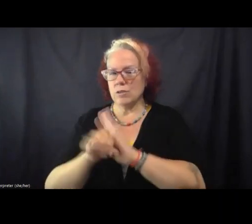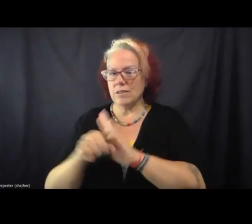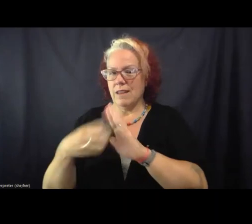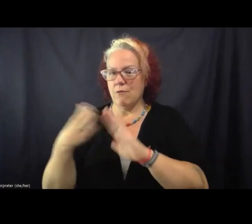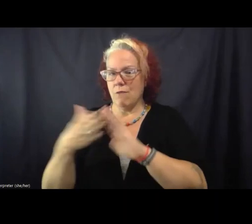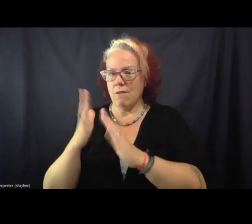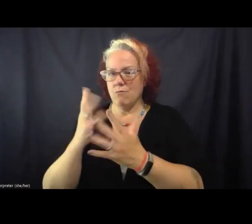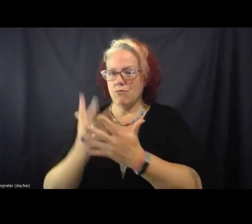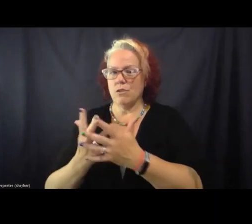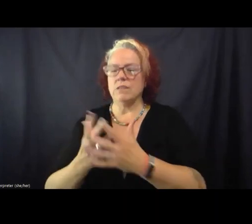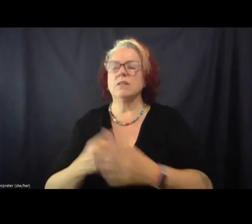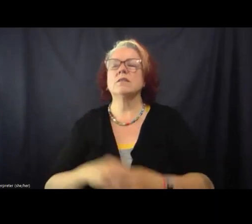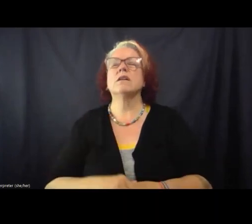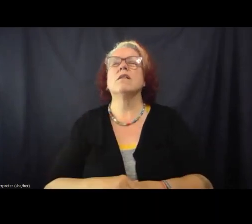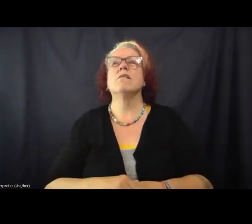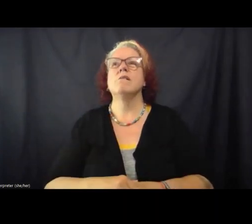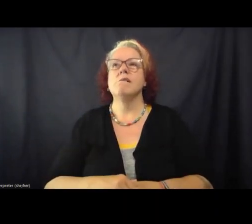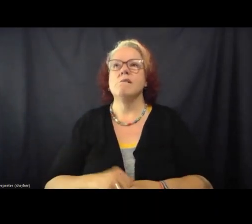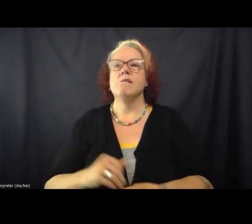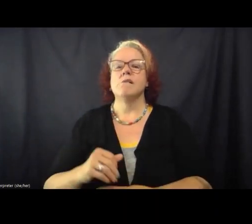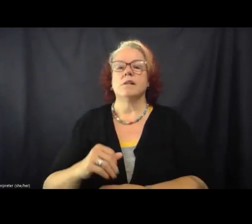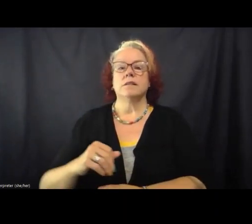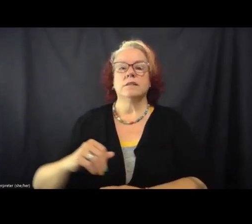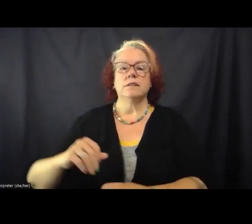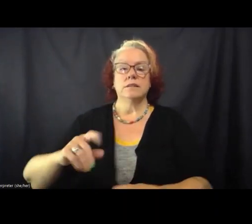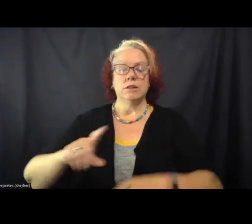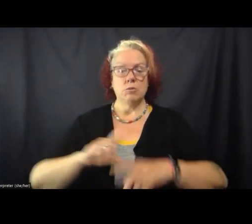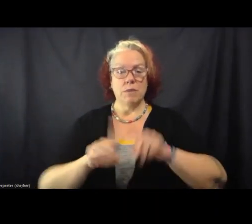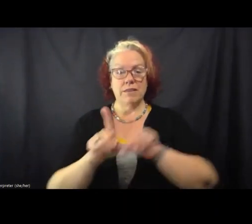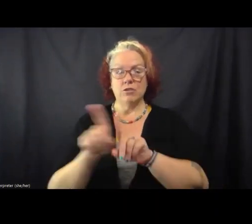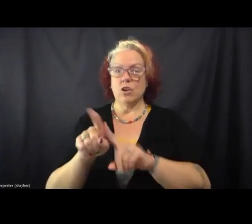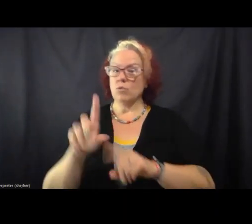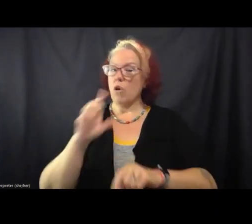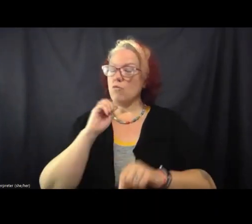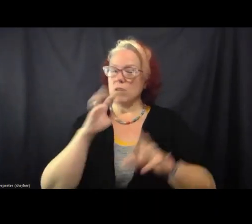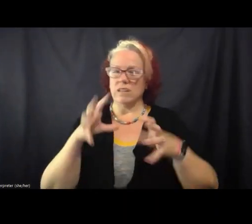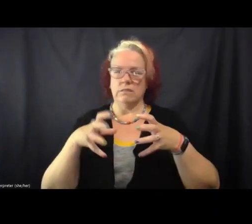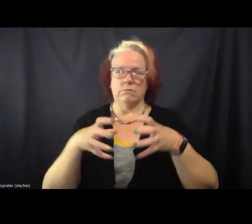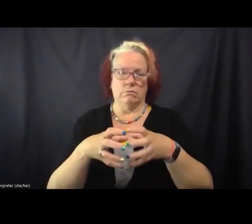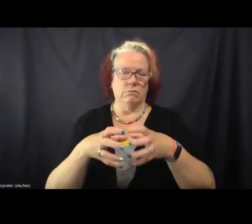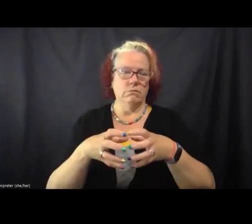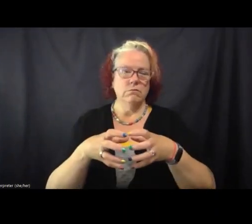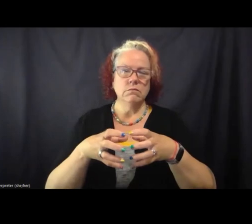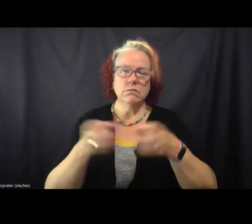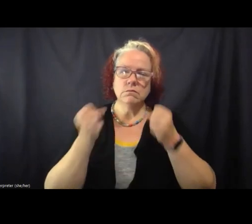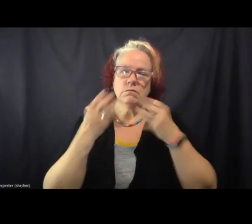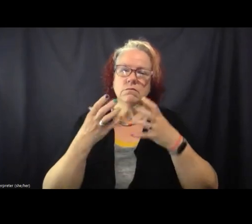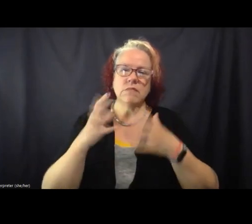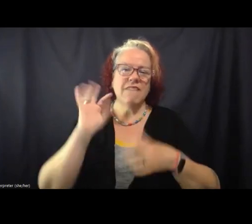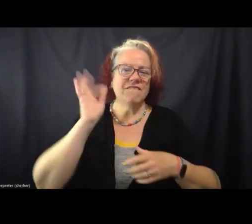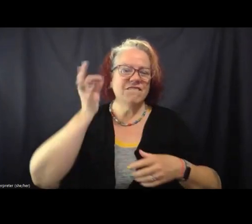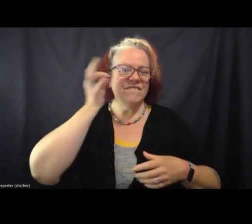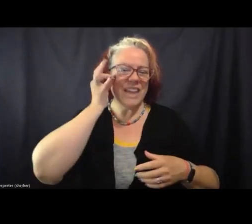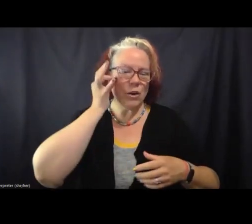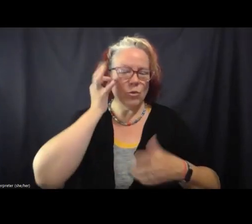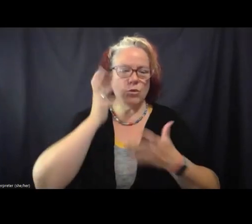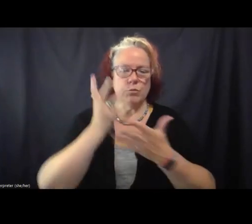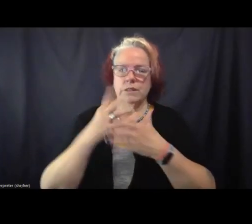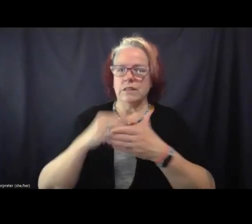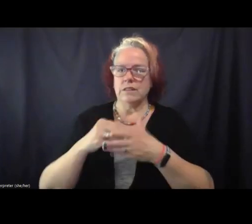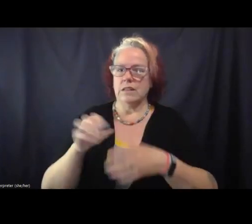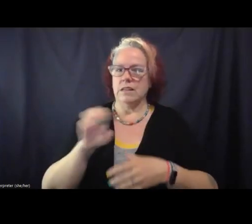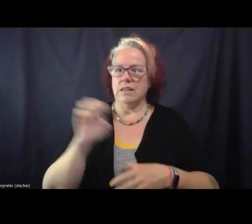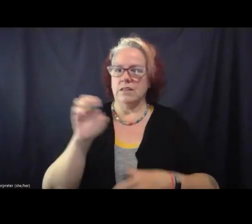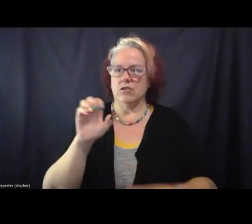But there's also a particularly dense concentration of federal prisons in eastern Kentucky. In fact,